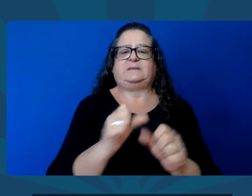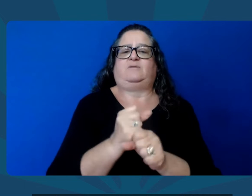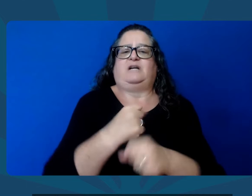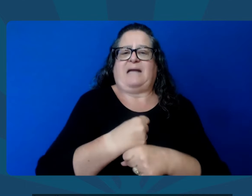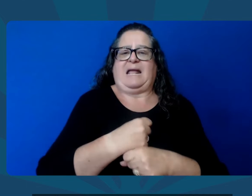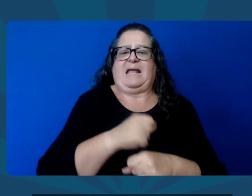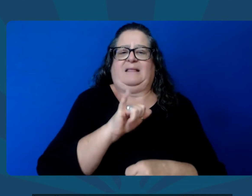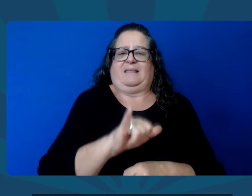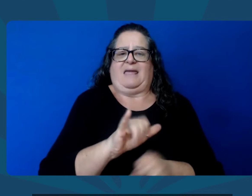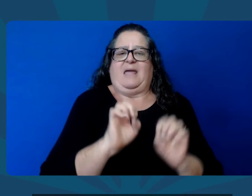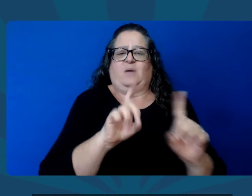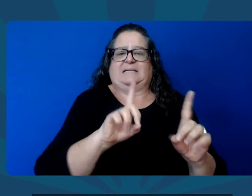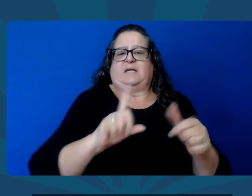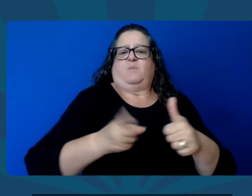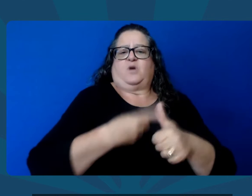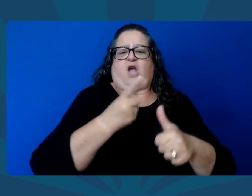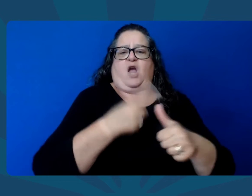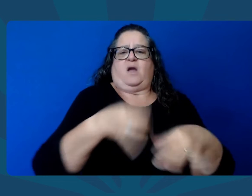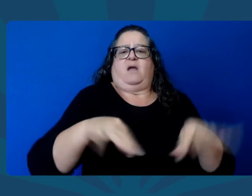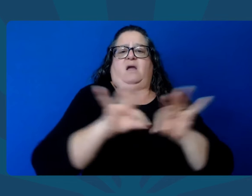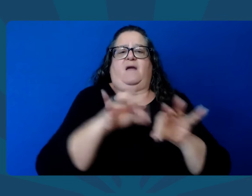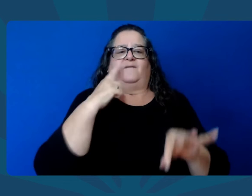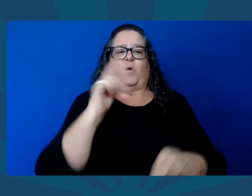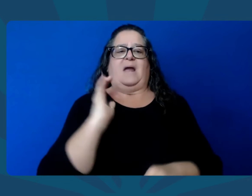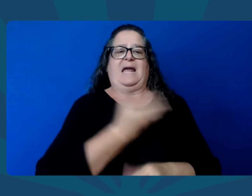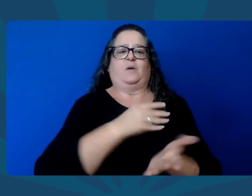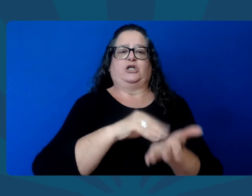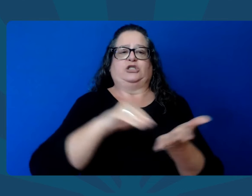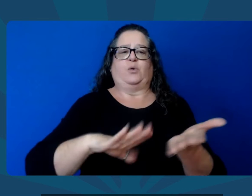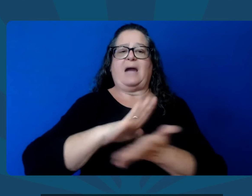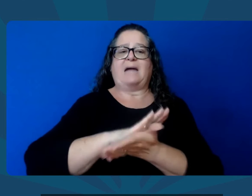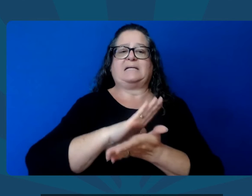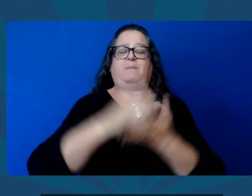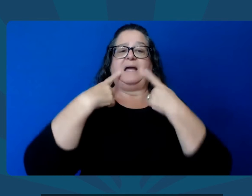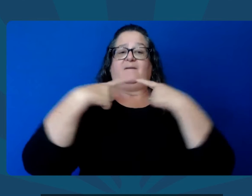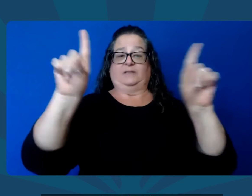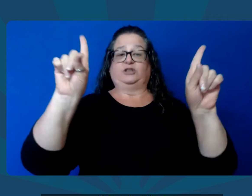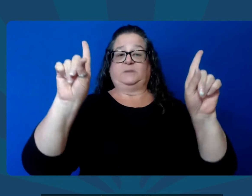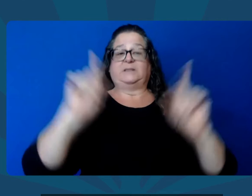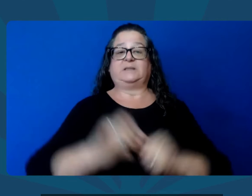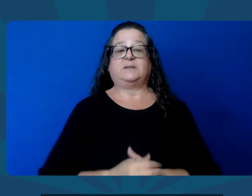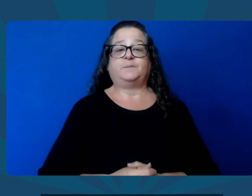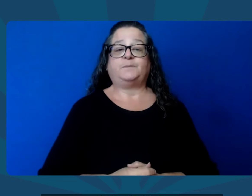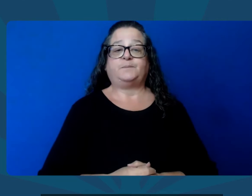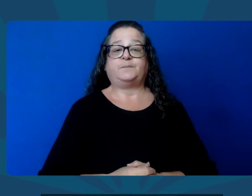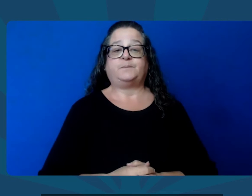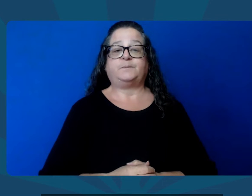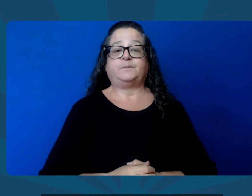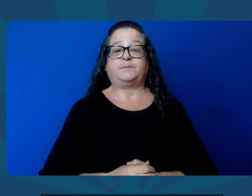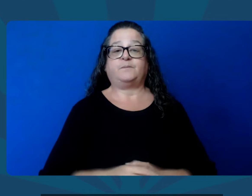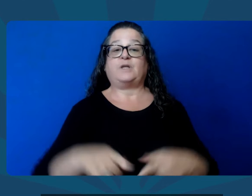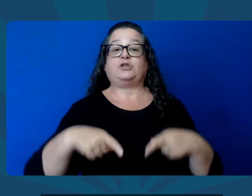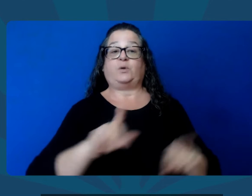periods in modern history. She continues to create an office that prioritizes our students' academic